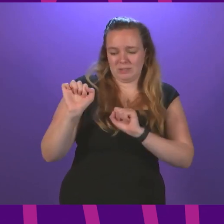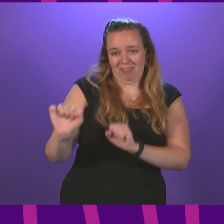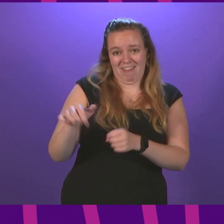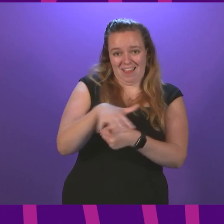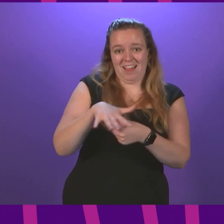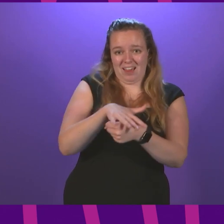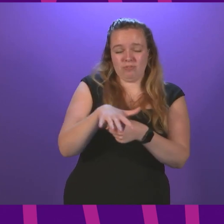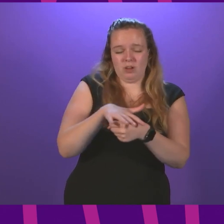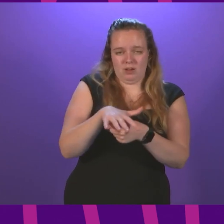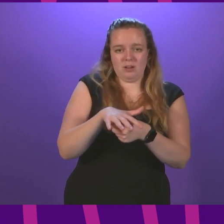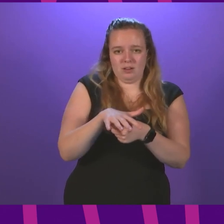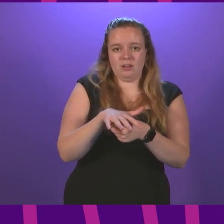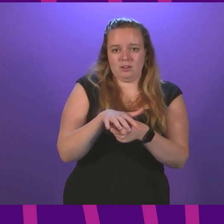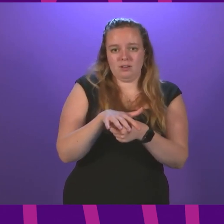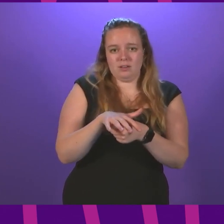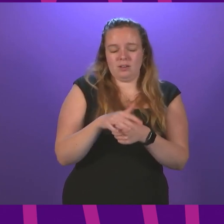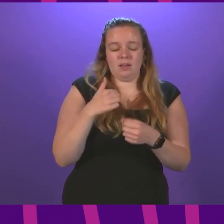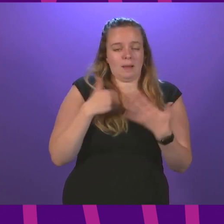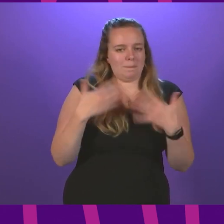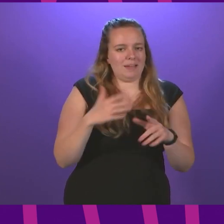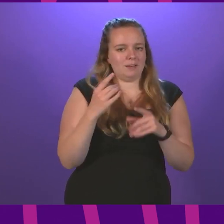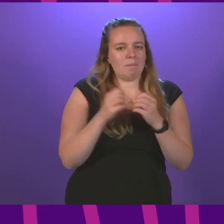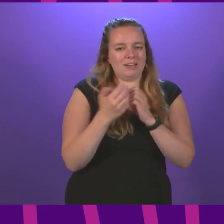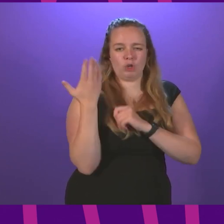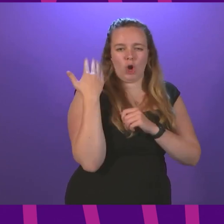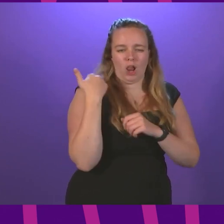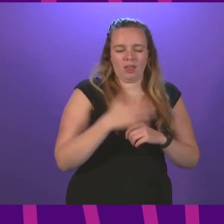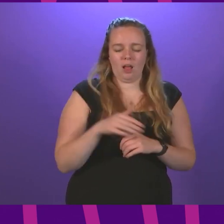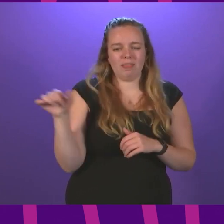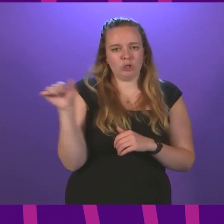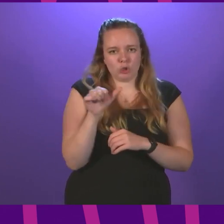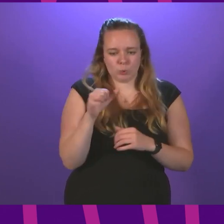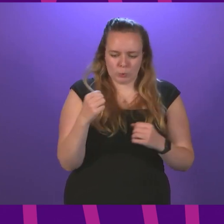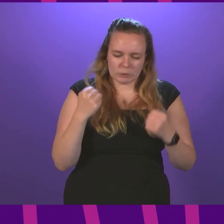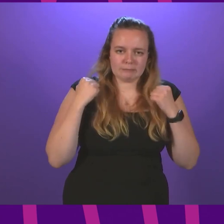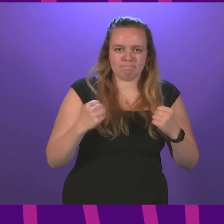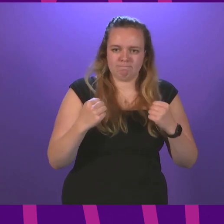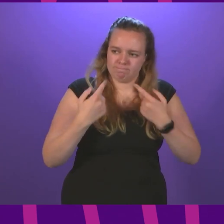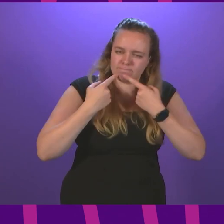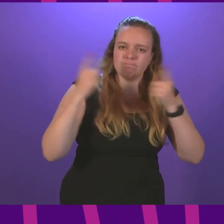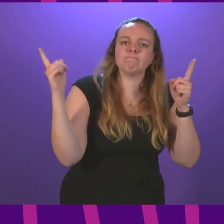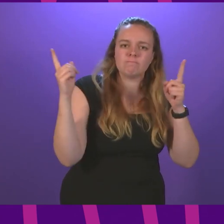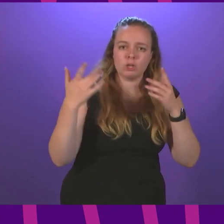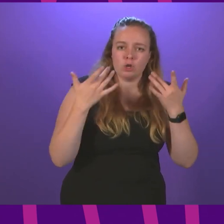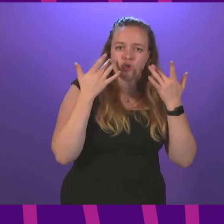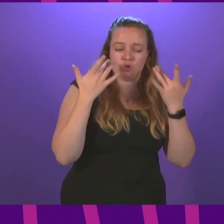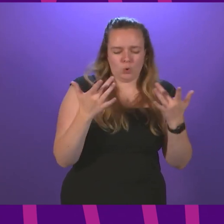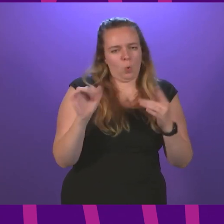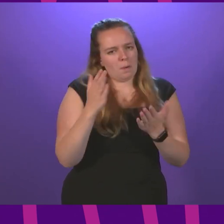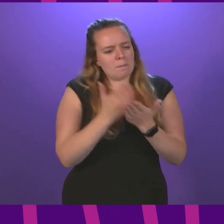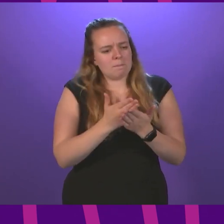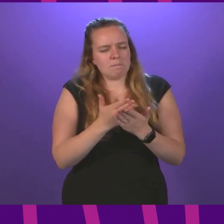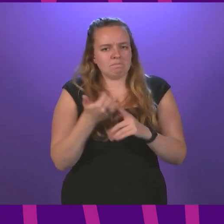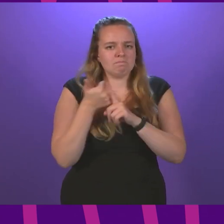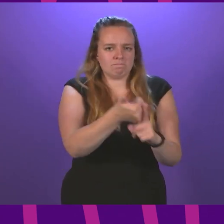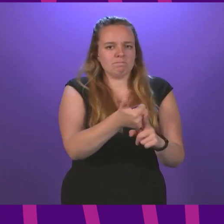constituencies that I mentioned earlier. They should stand up, make their voice heard, show that they care.